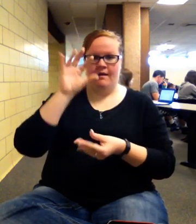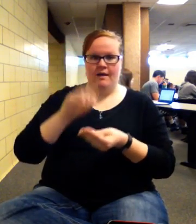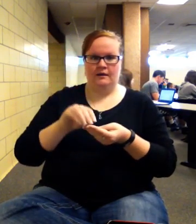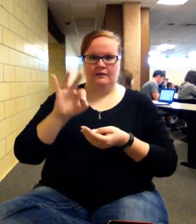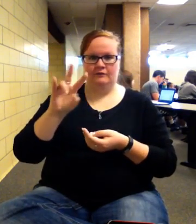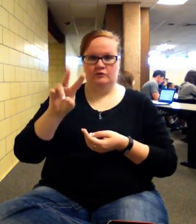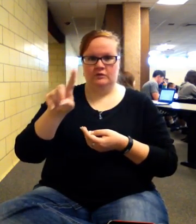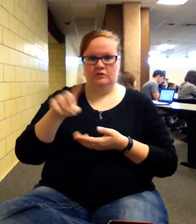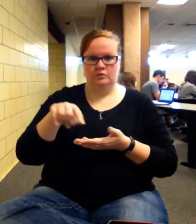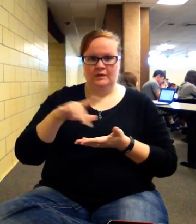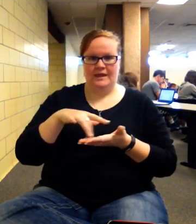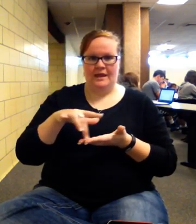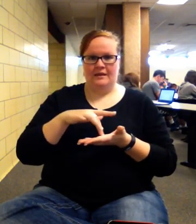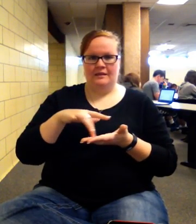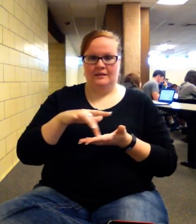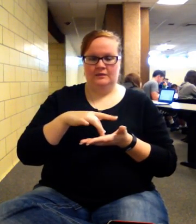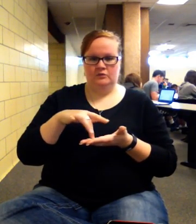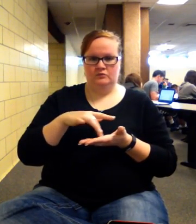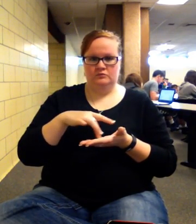calculate from the cash flows on the timeline up.